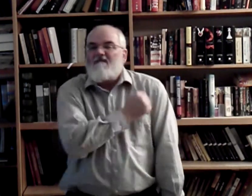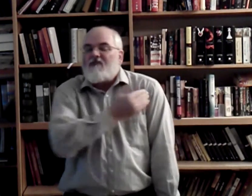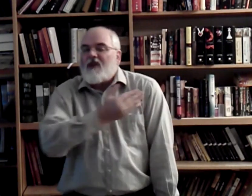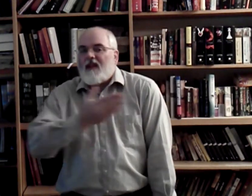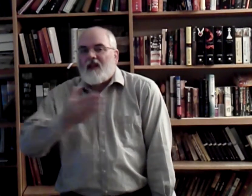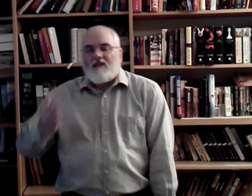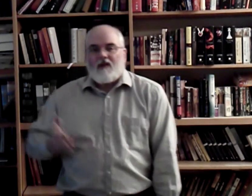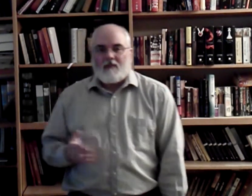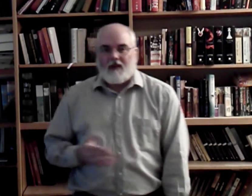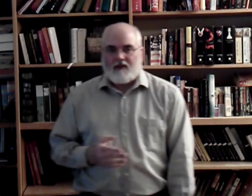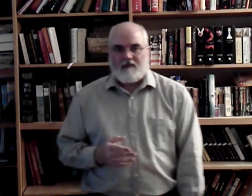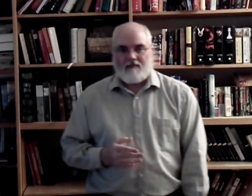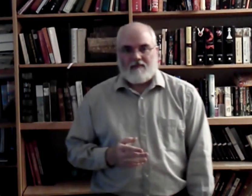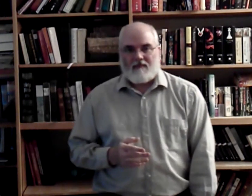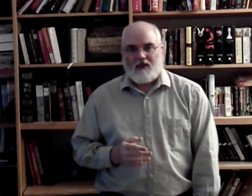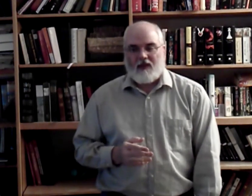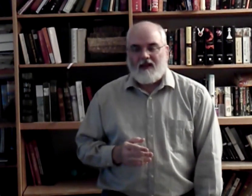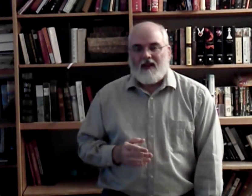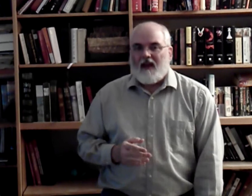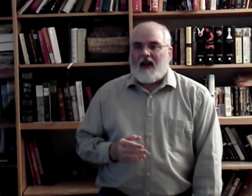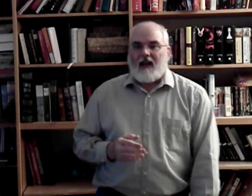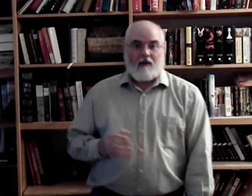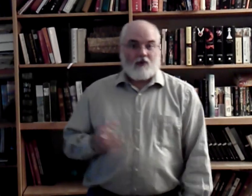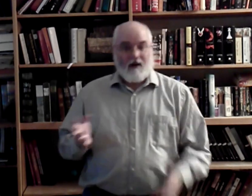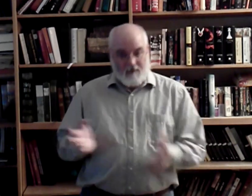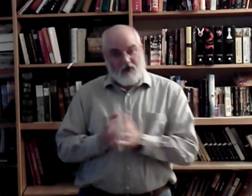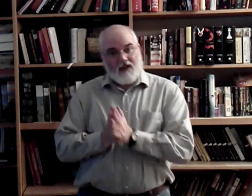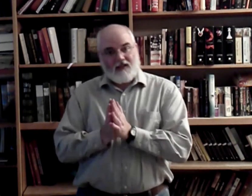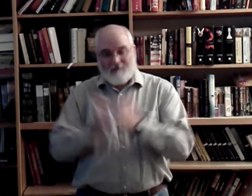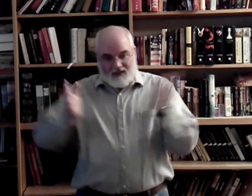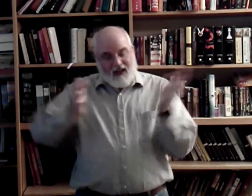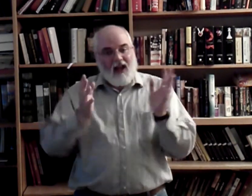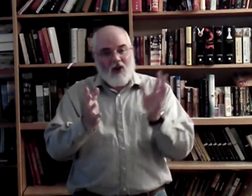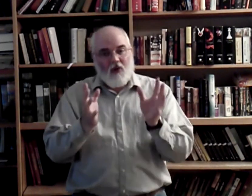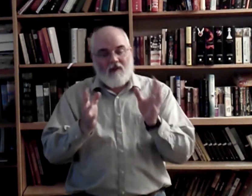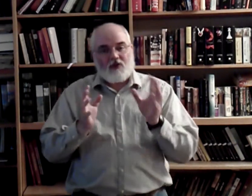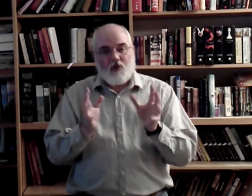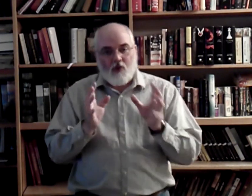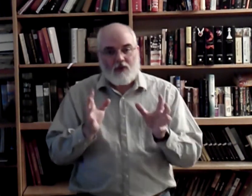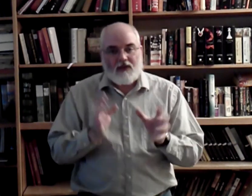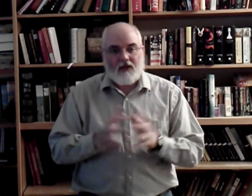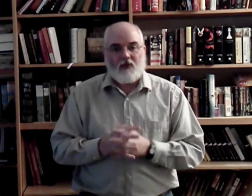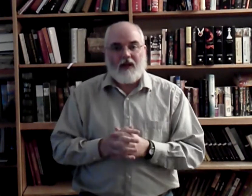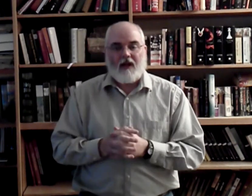everything is fingerspelled, okay? That would drive me crazy. But I know of schools that do that,